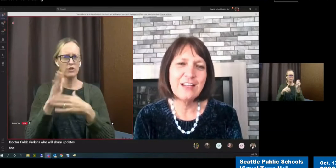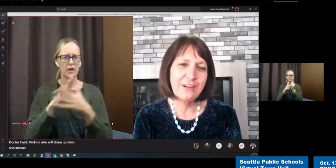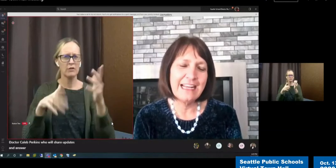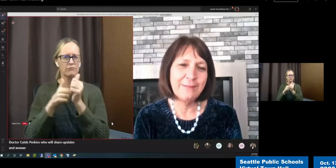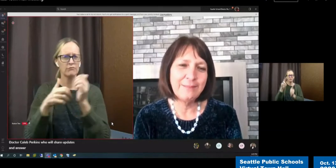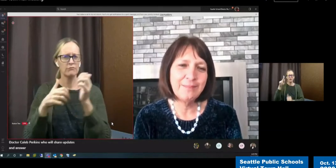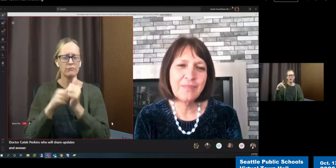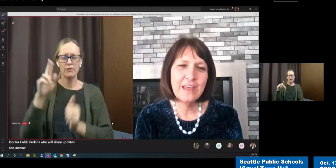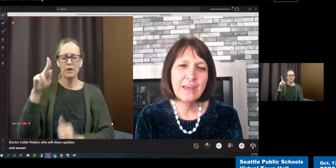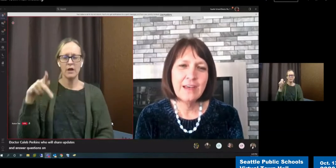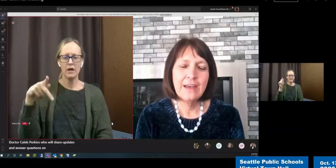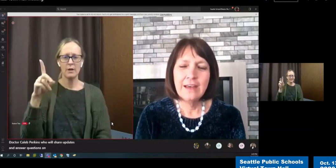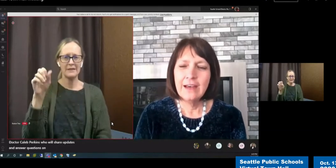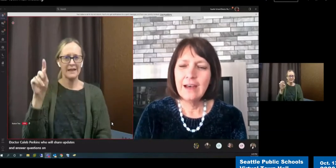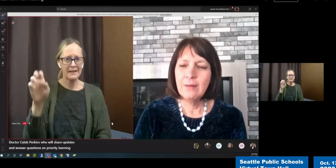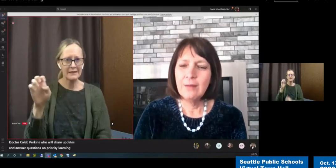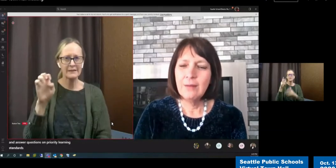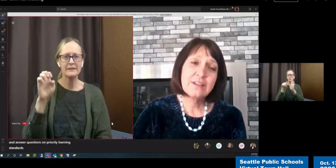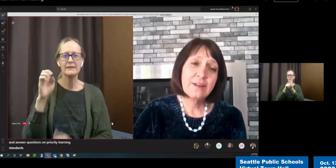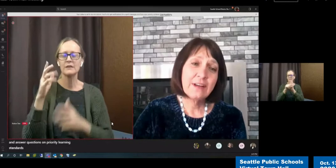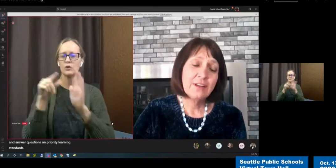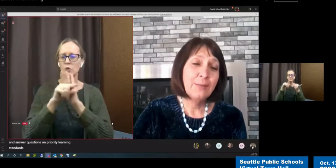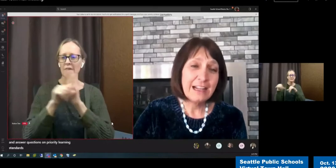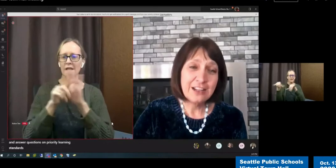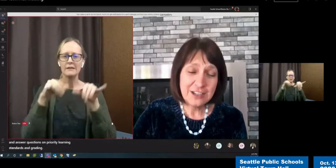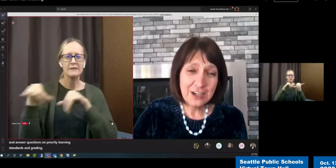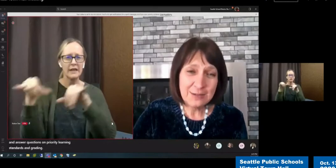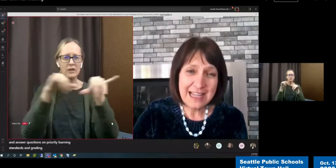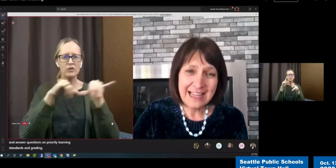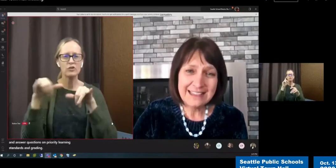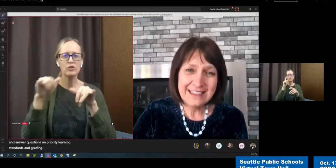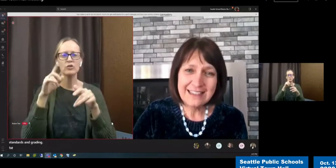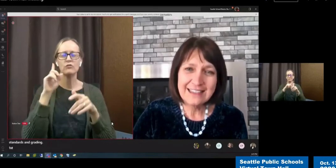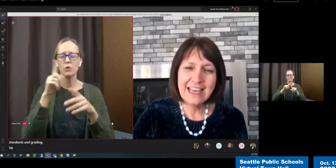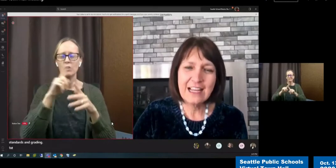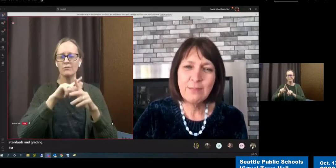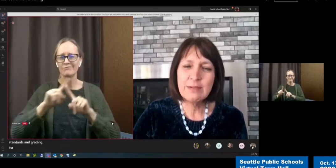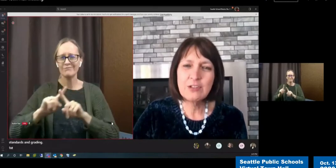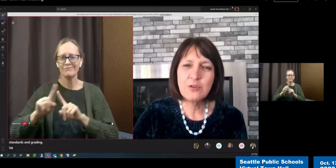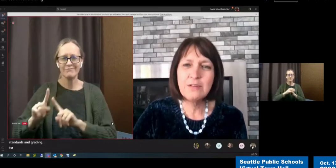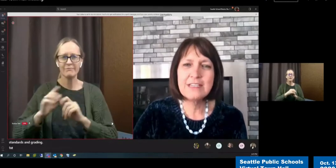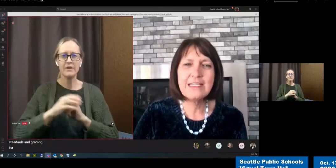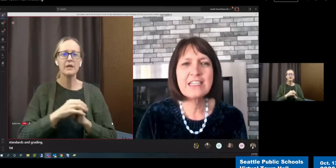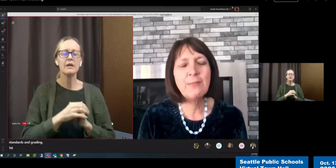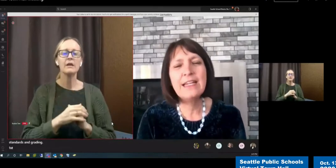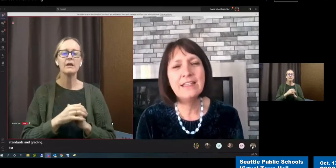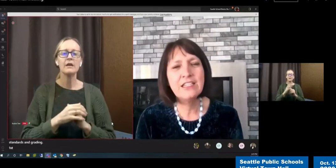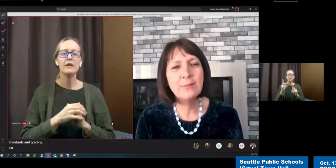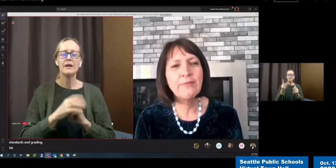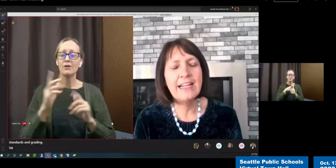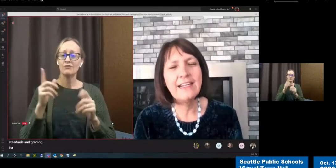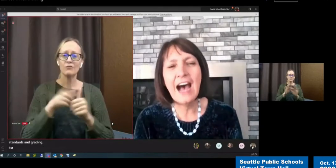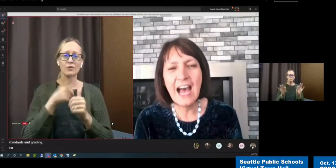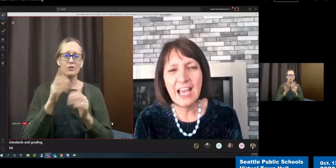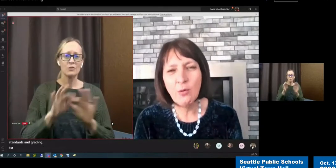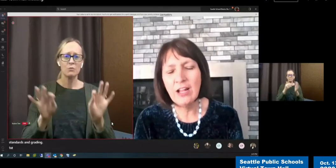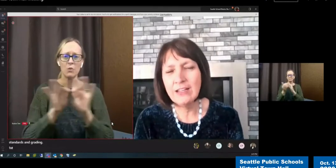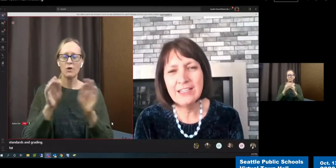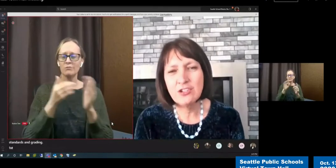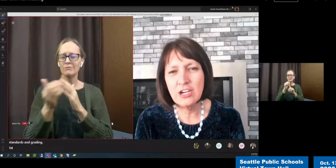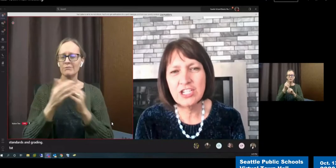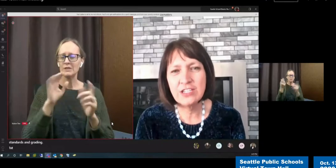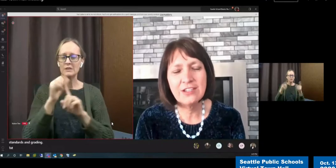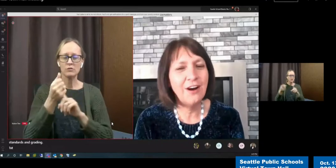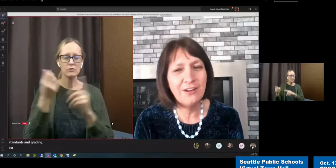and grading. First, no matter the circumstances, Seattle Public Schools is committed to providing high-quality